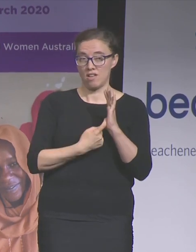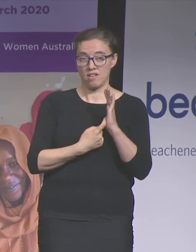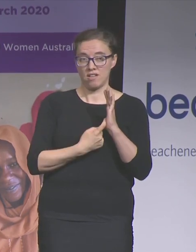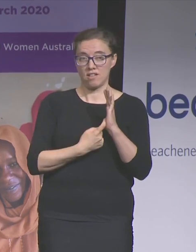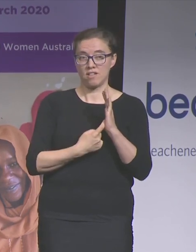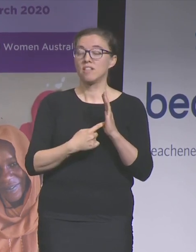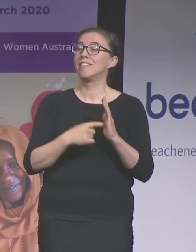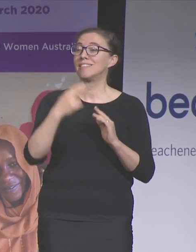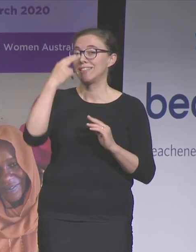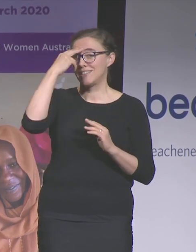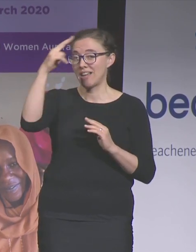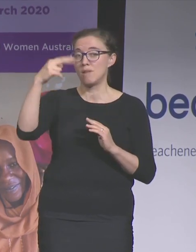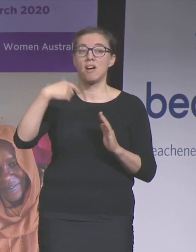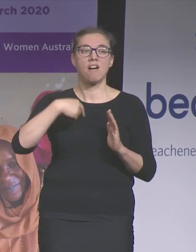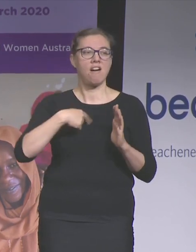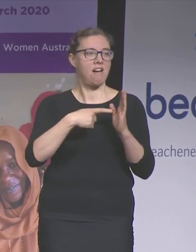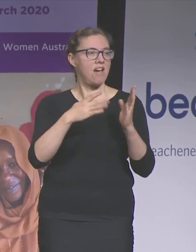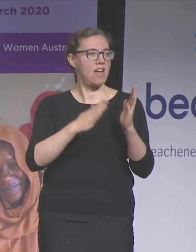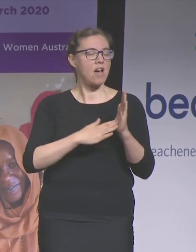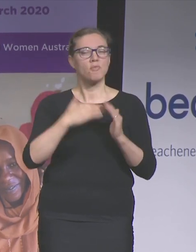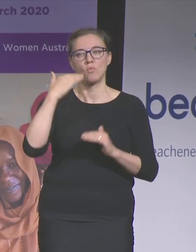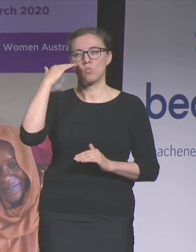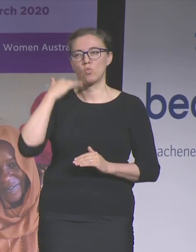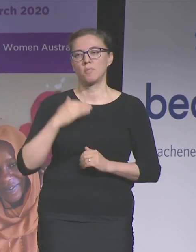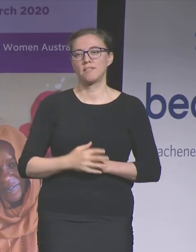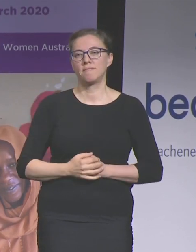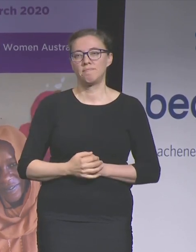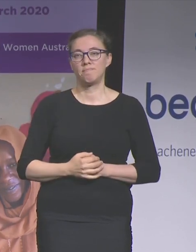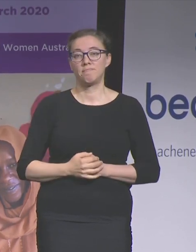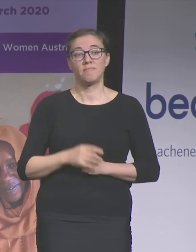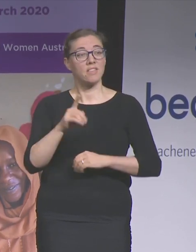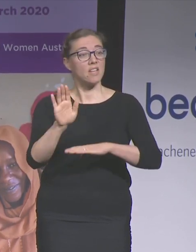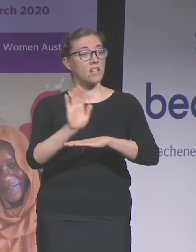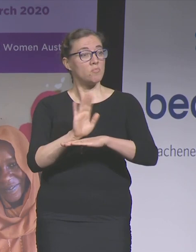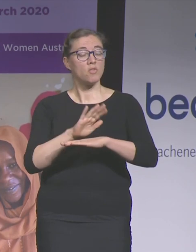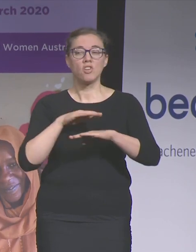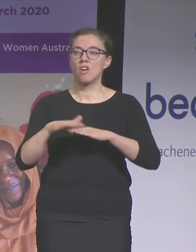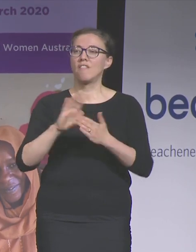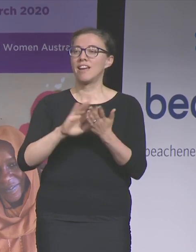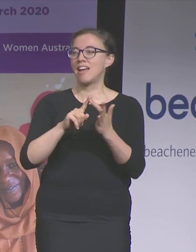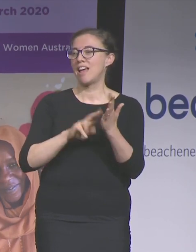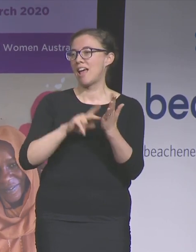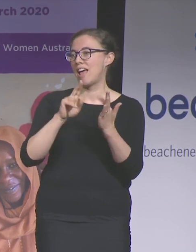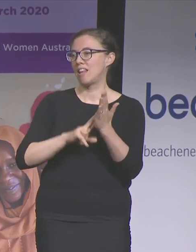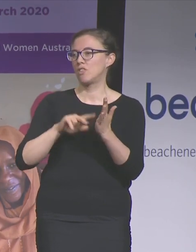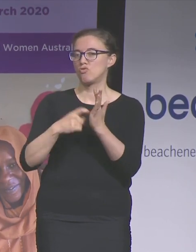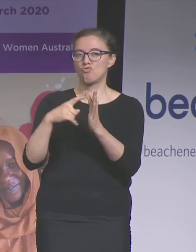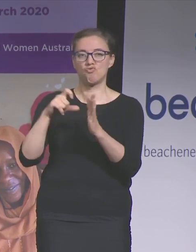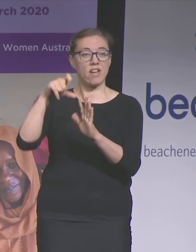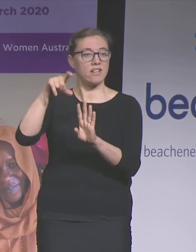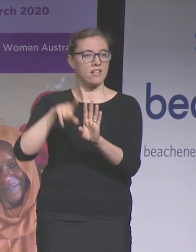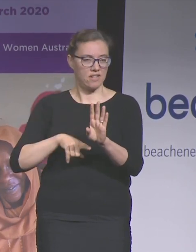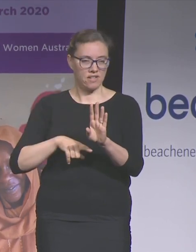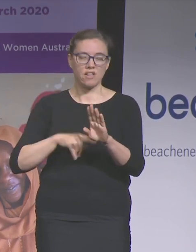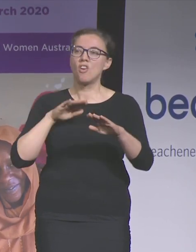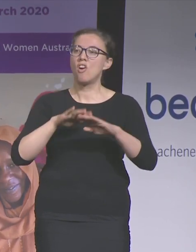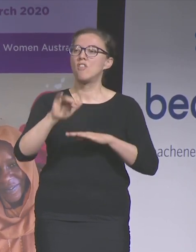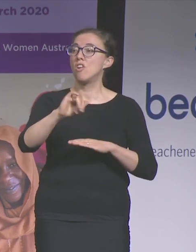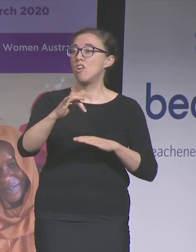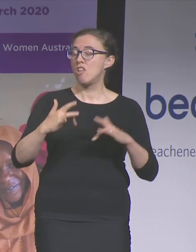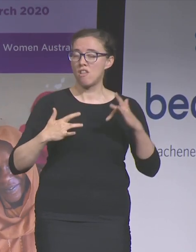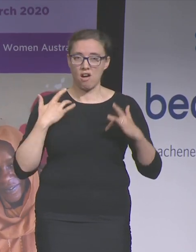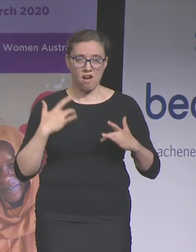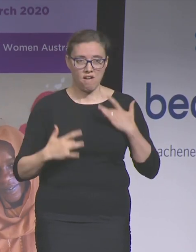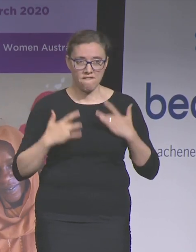called I Am Woman. It is a movie about Helen Reddy. It's a biopic chronicling her story